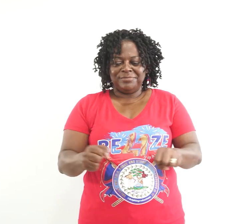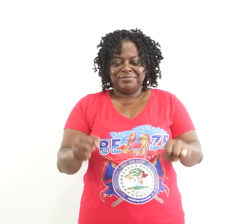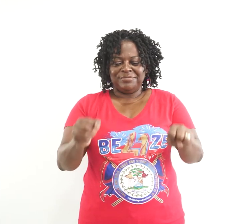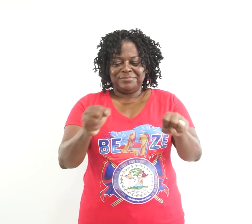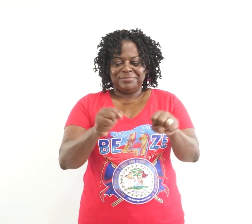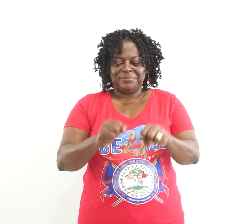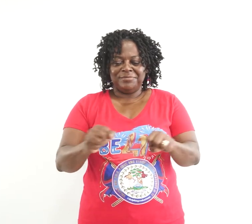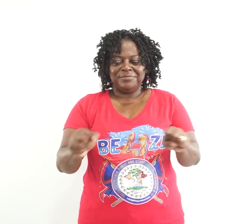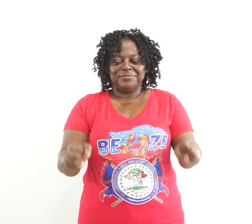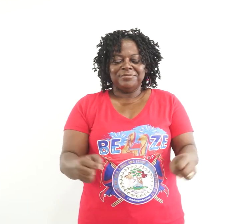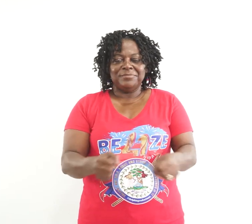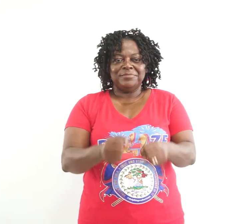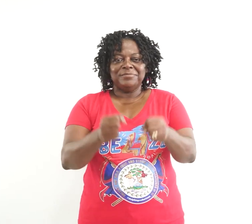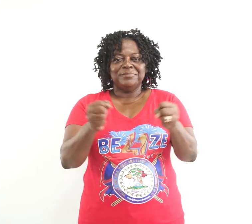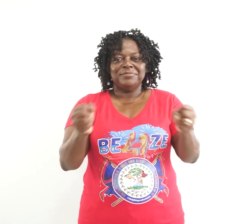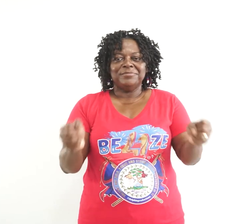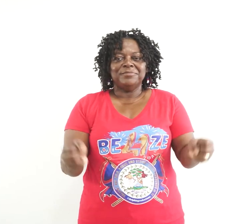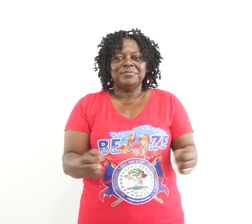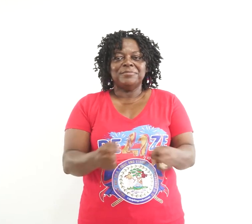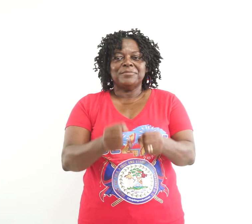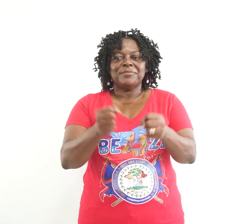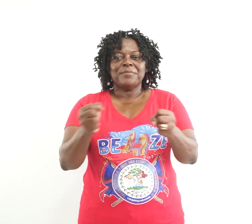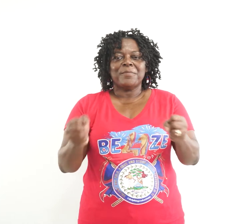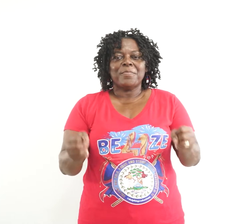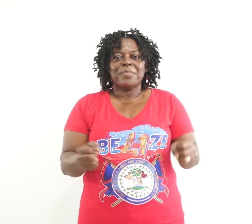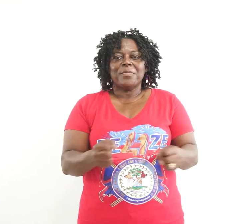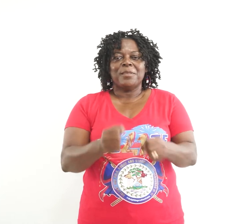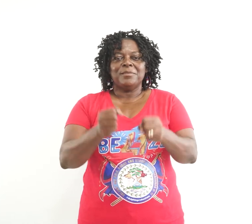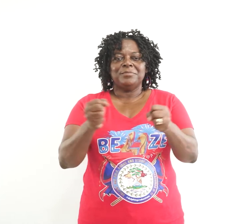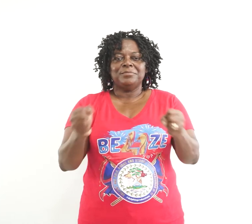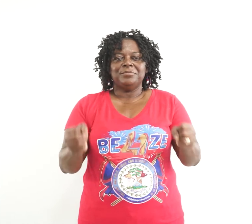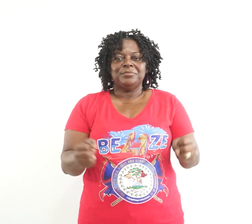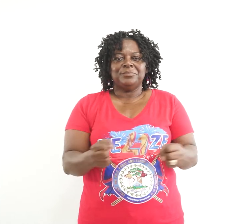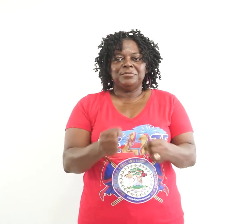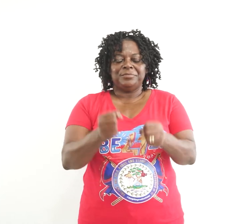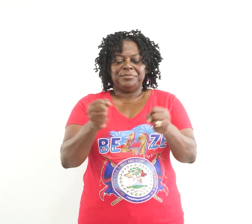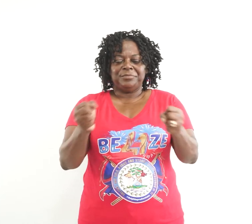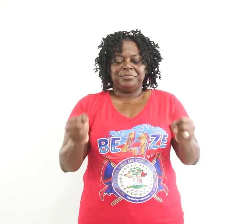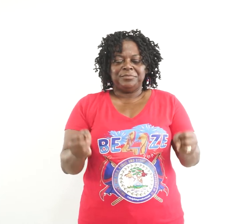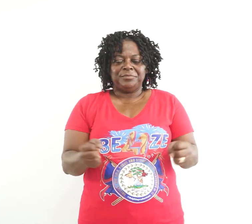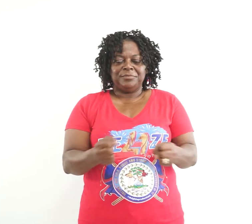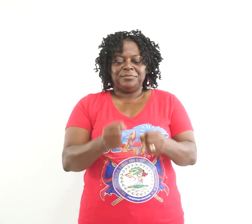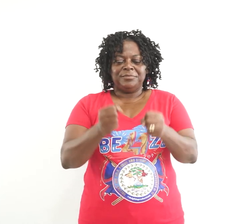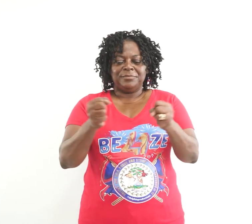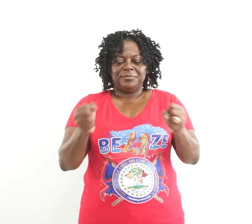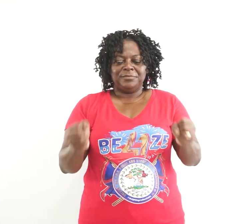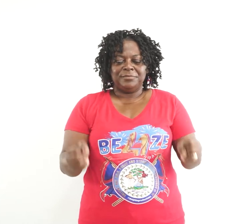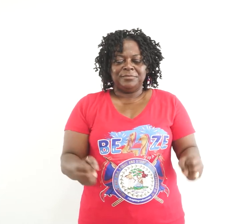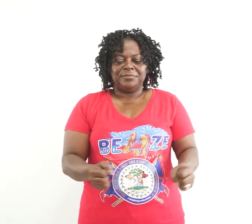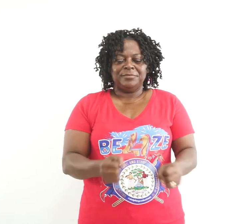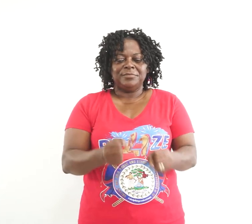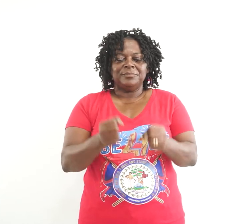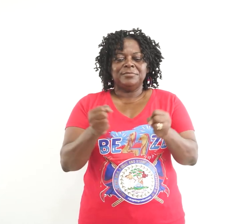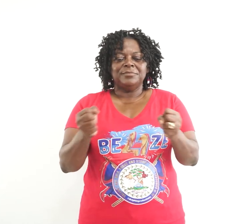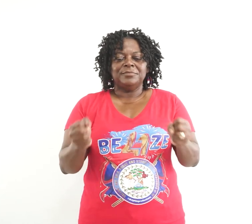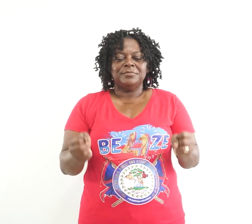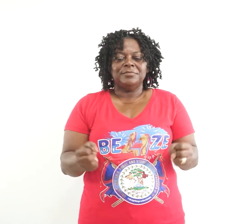five to ten times in each direction. Spread